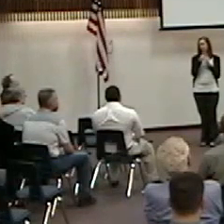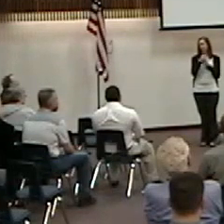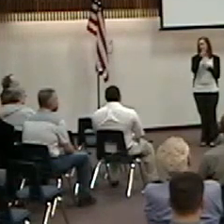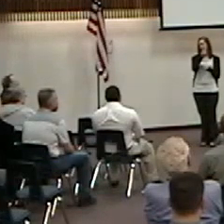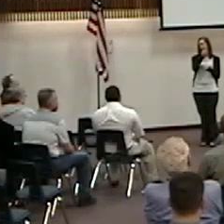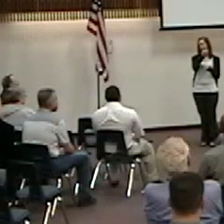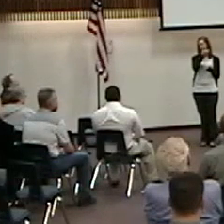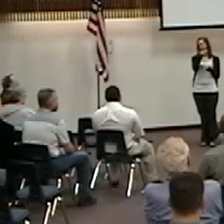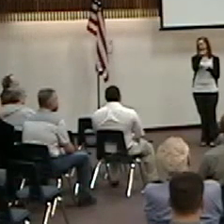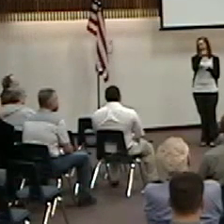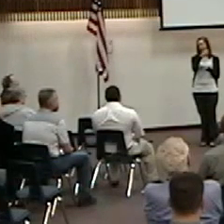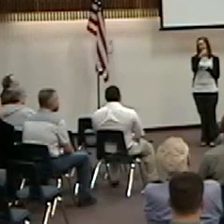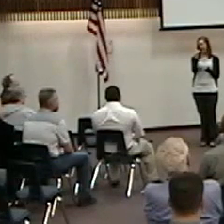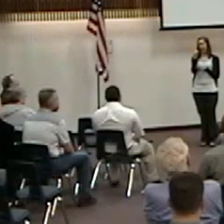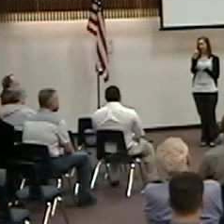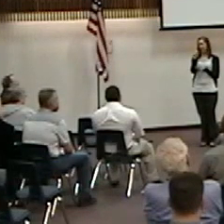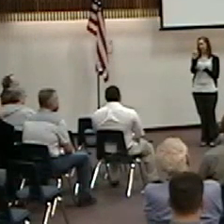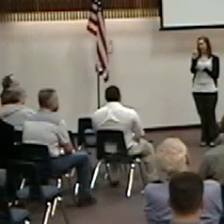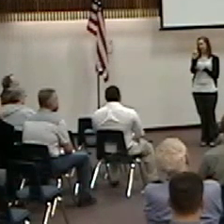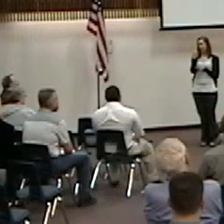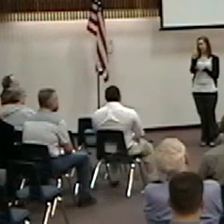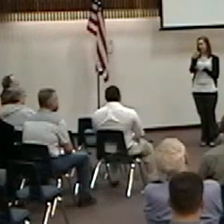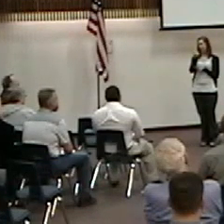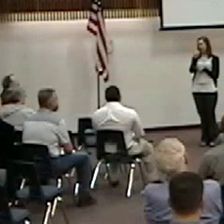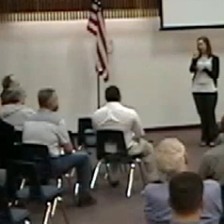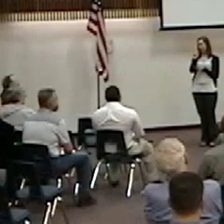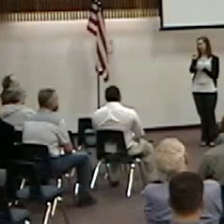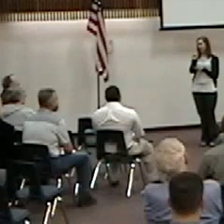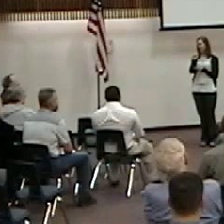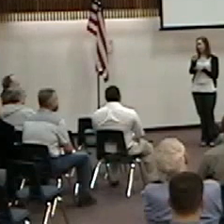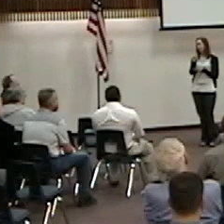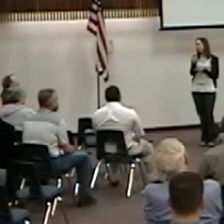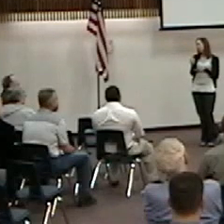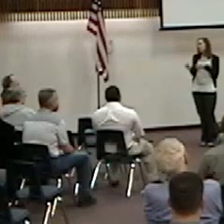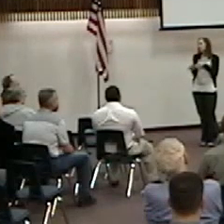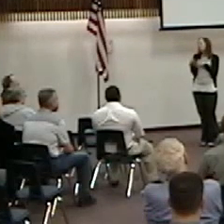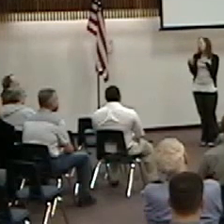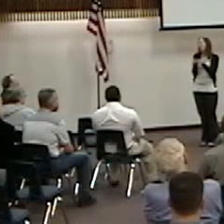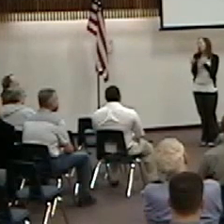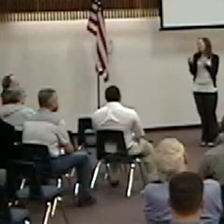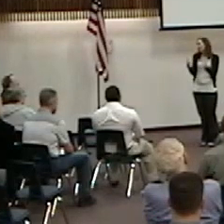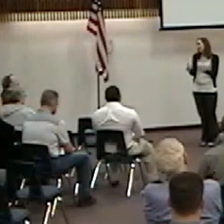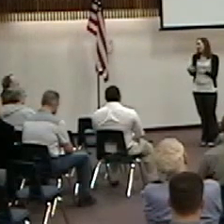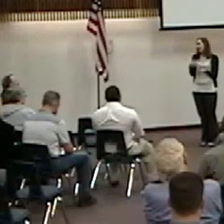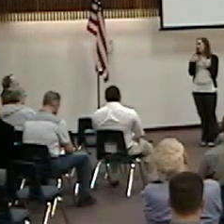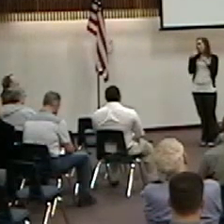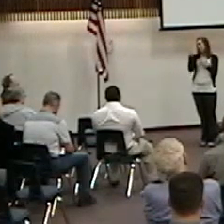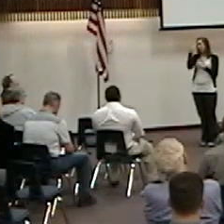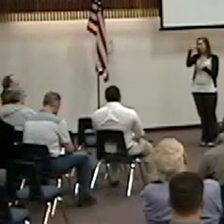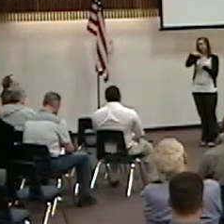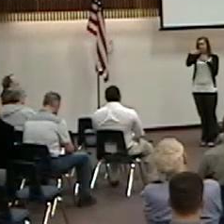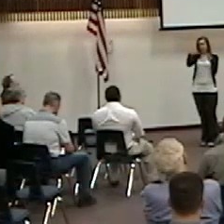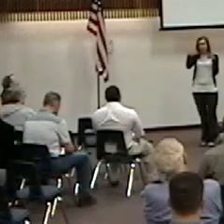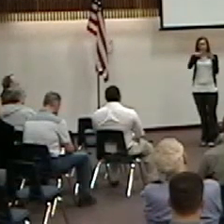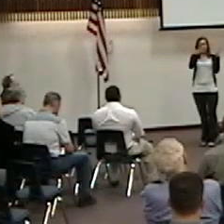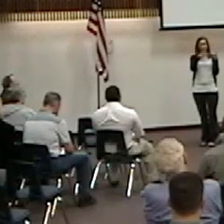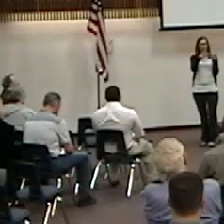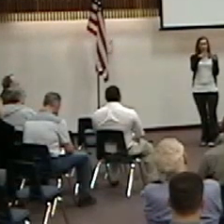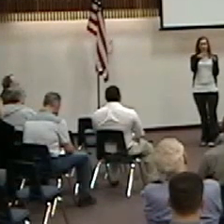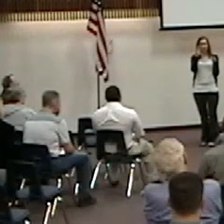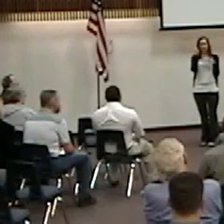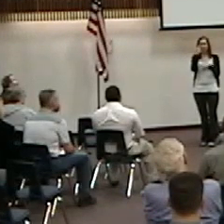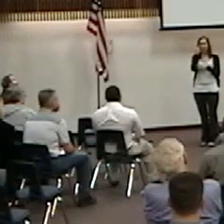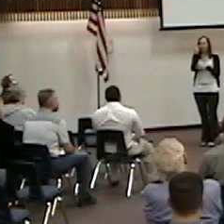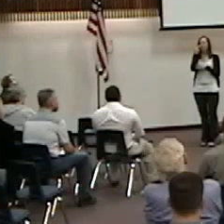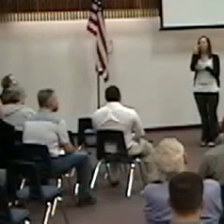And it's been a fun ride. I'm thankful for this place. I'm thankful for familiar faces. I'm thankful for new